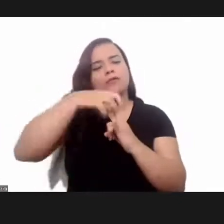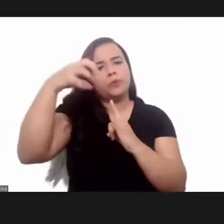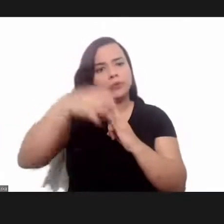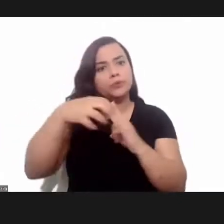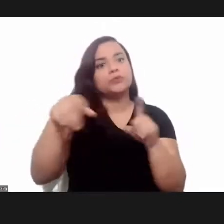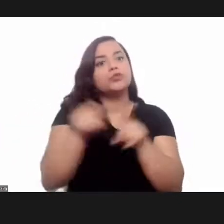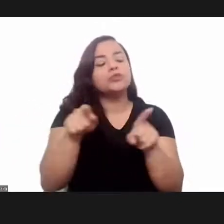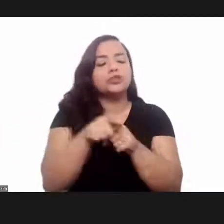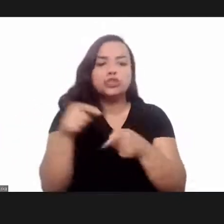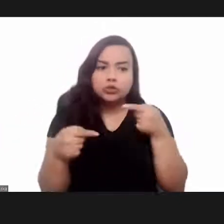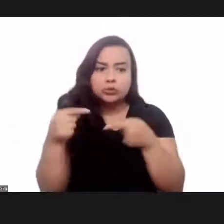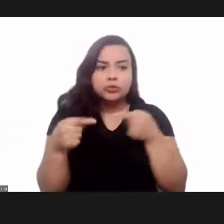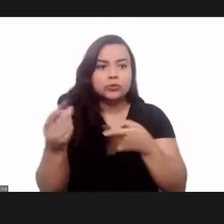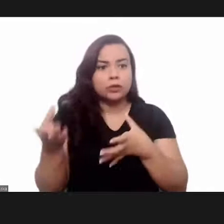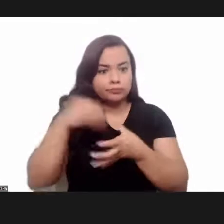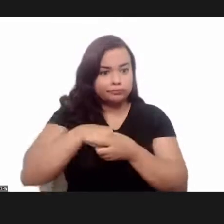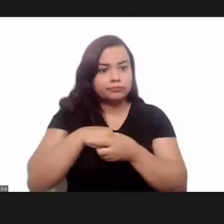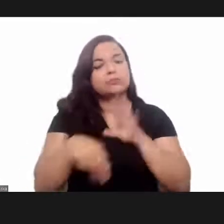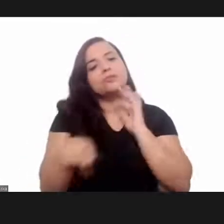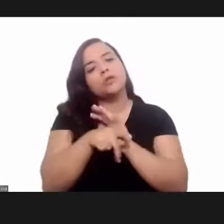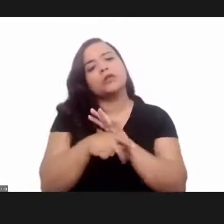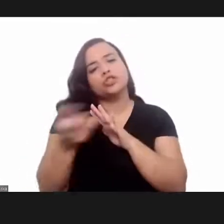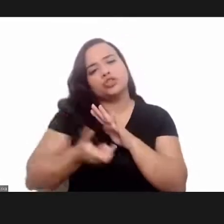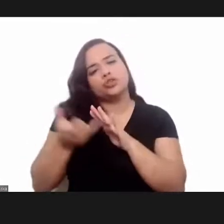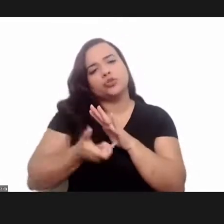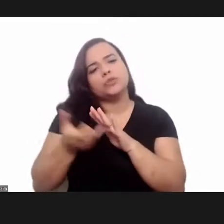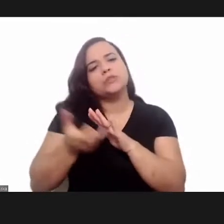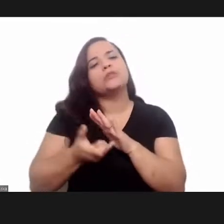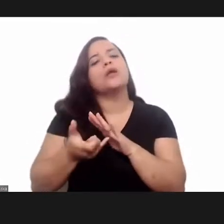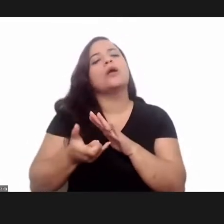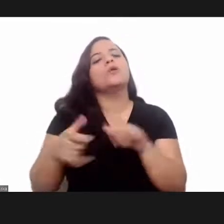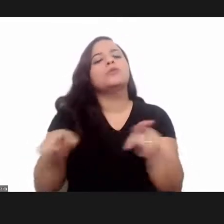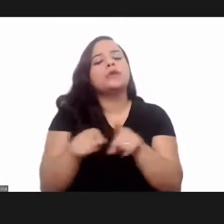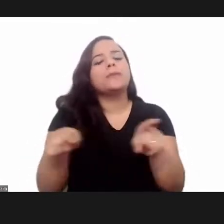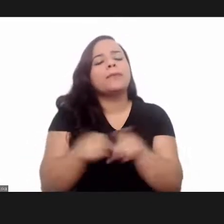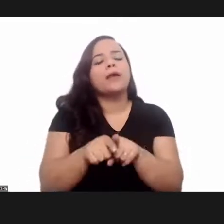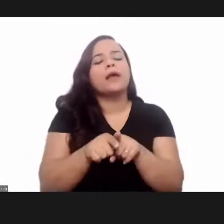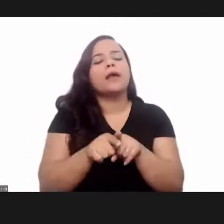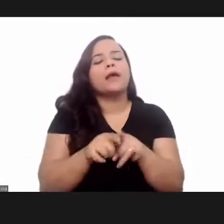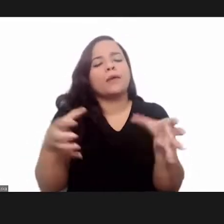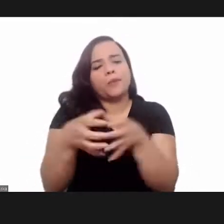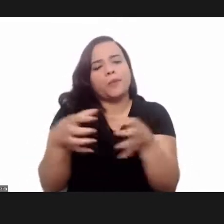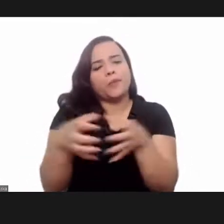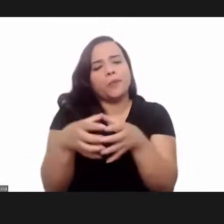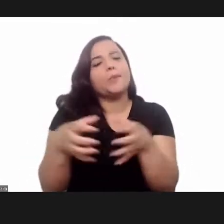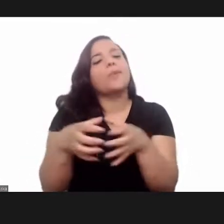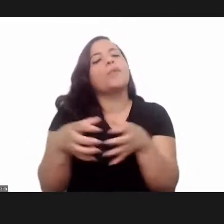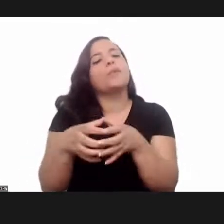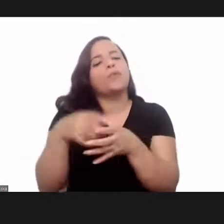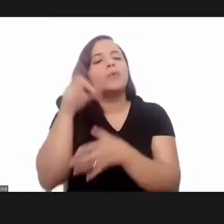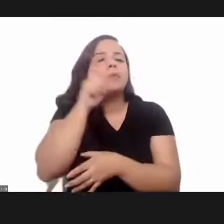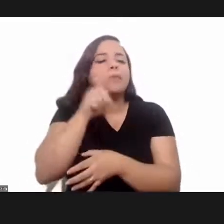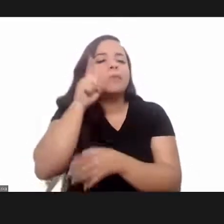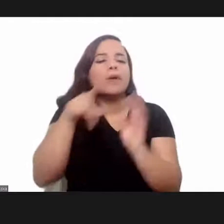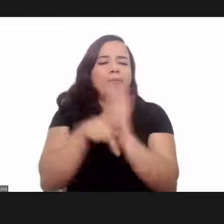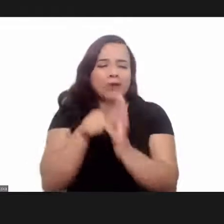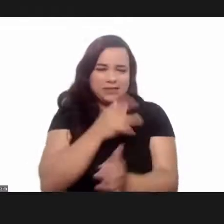discussions integrated discussions between our institution the pan-american health organization and the world health organization